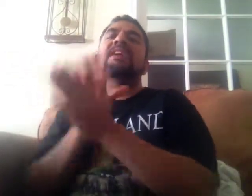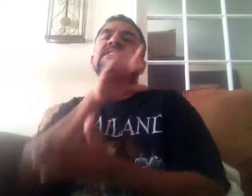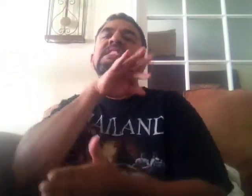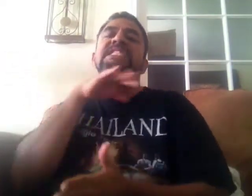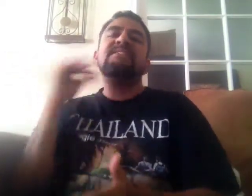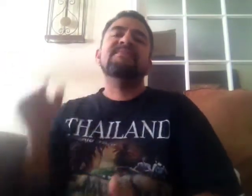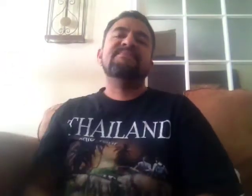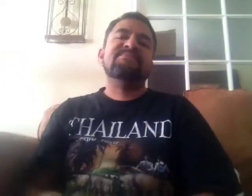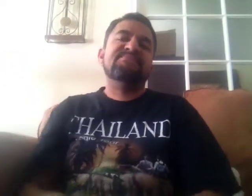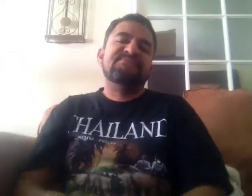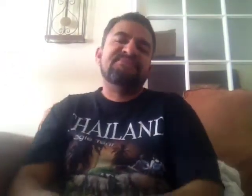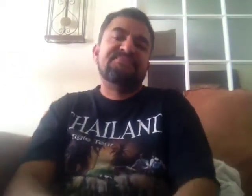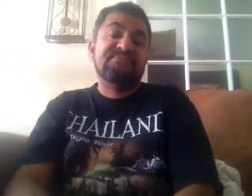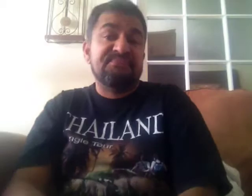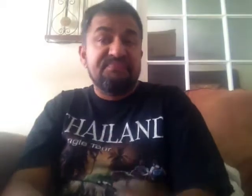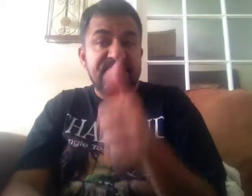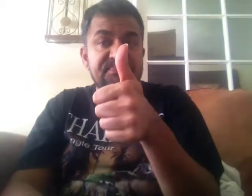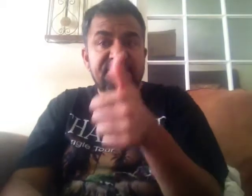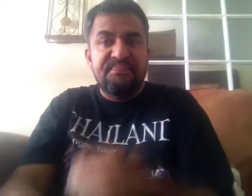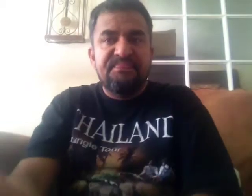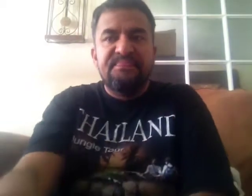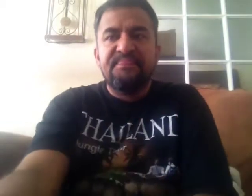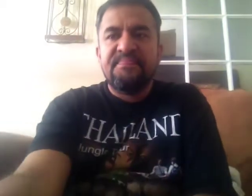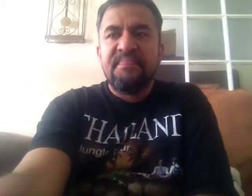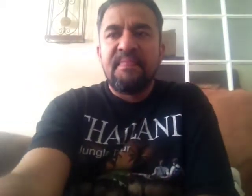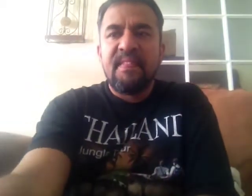Yeah, yeah, imagine. Everyone tried to think think separate. you.